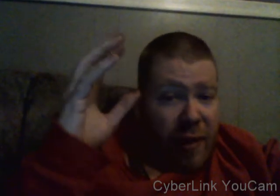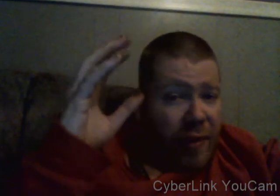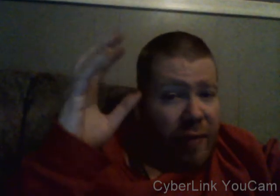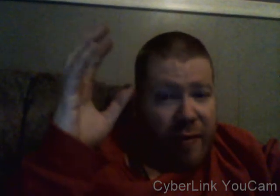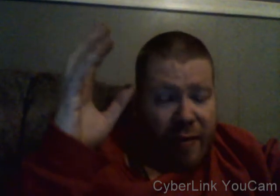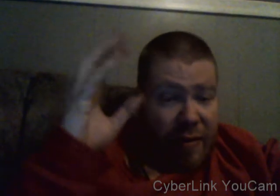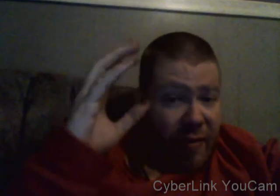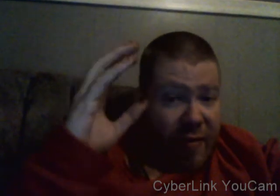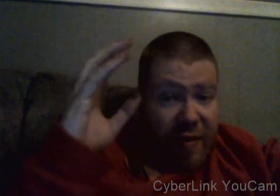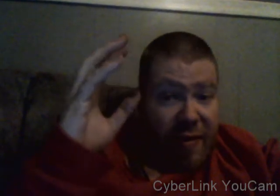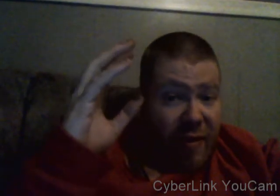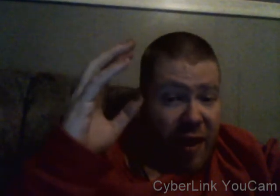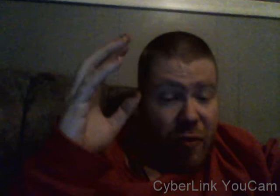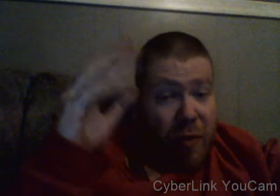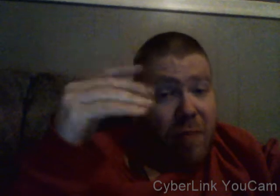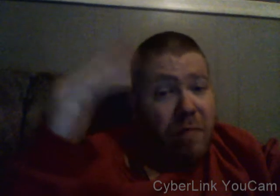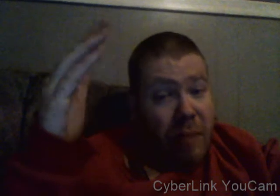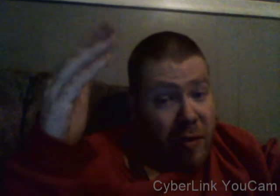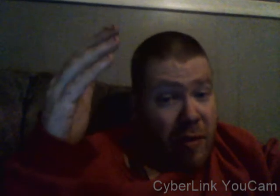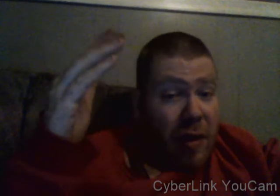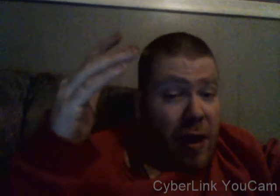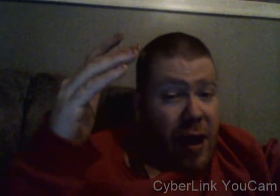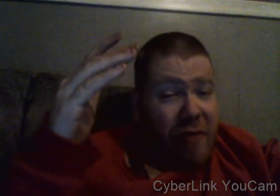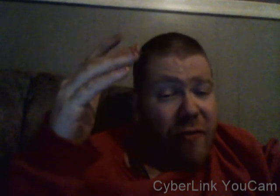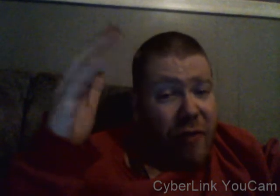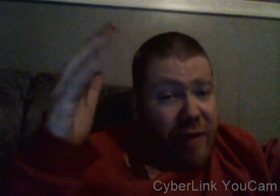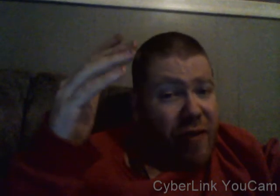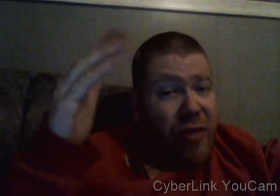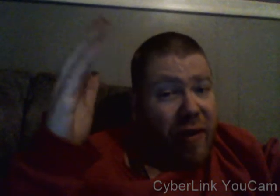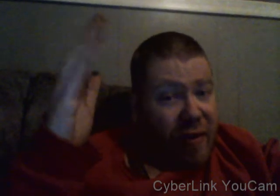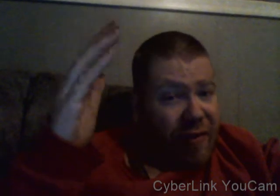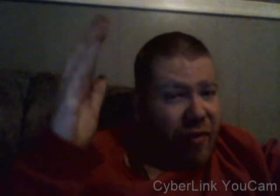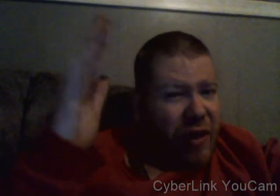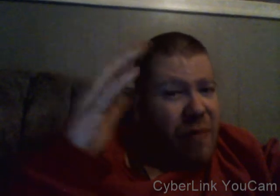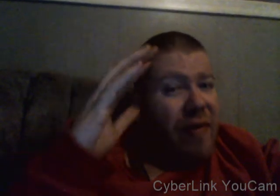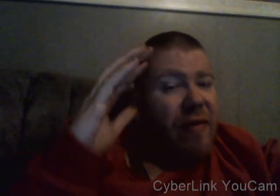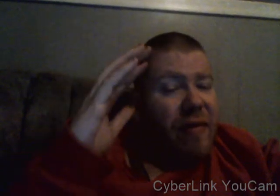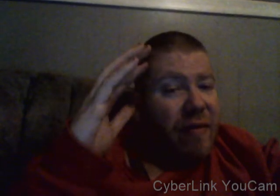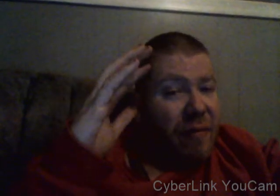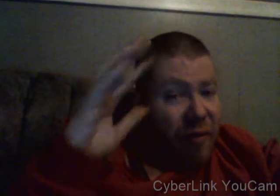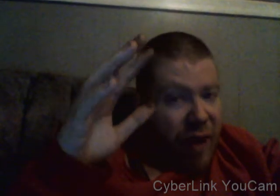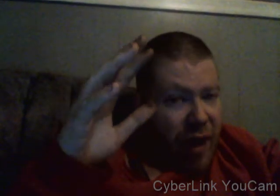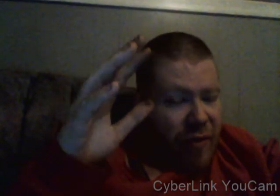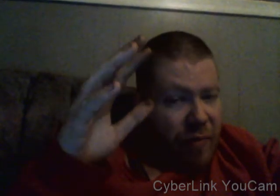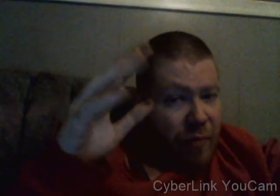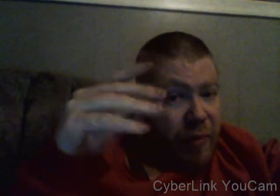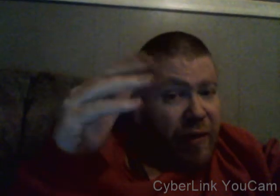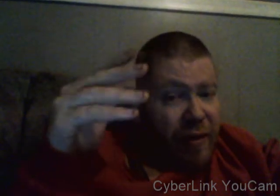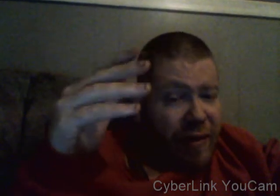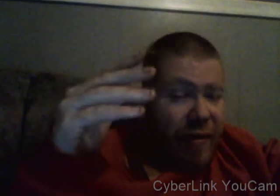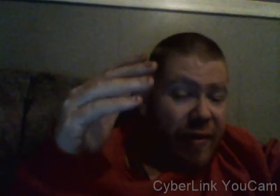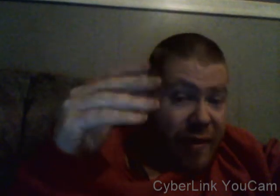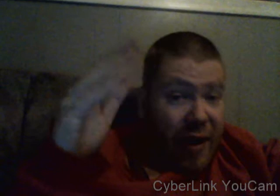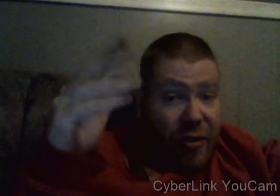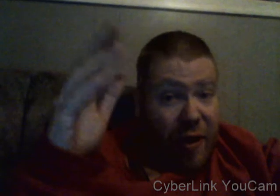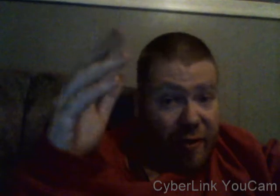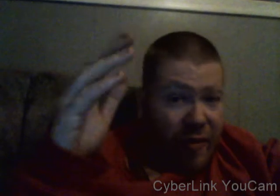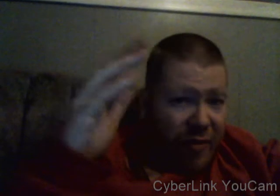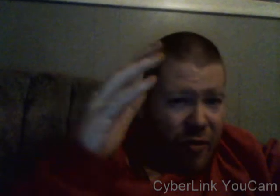Halloween season now but I have a few days of the Thanksgiving so give me some slack because it's Canadian Thanksgiving so